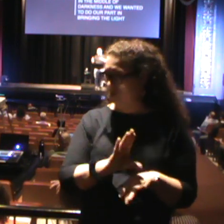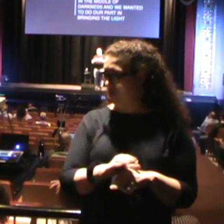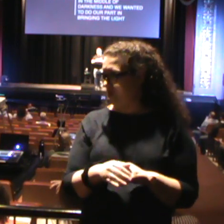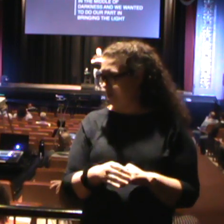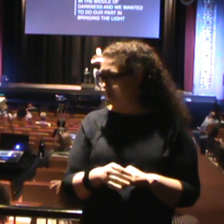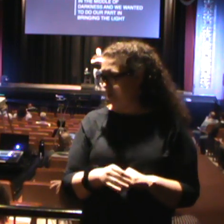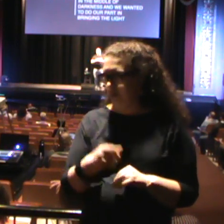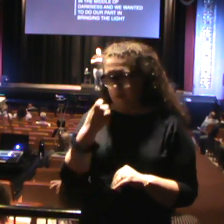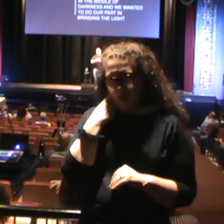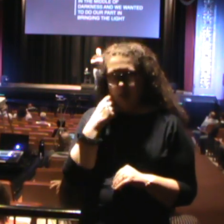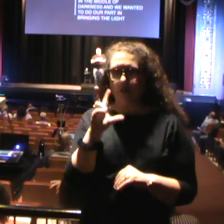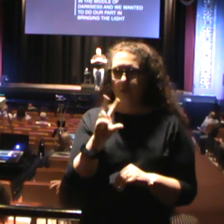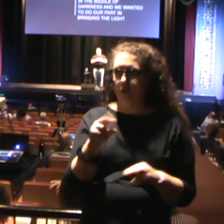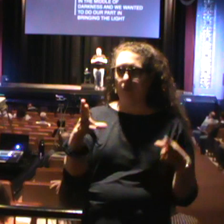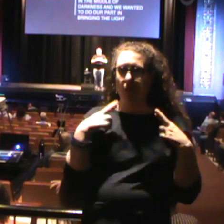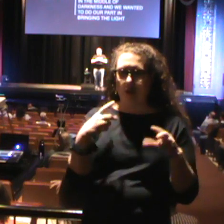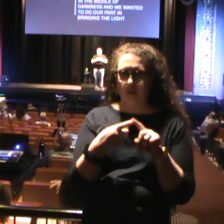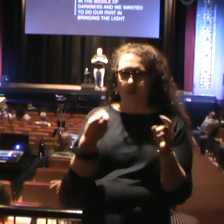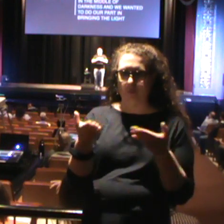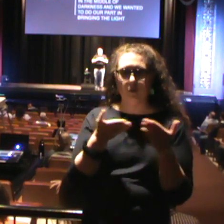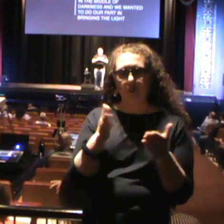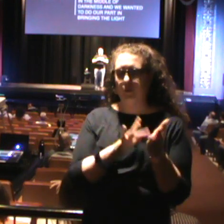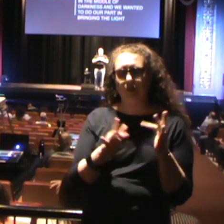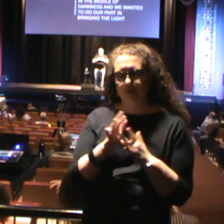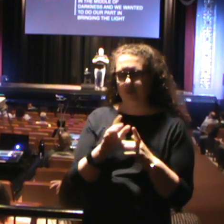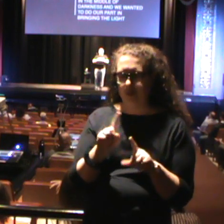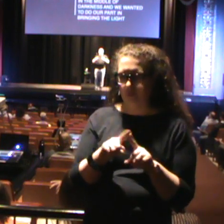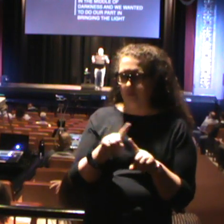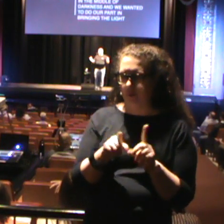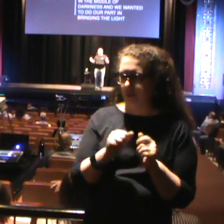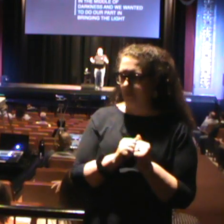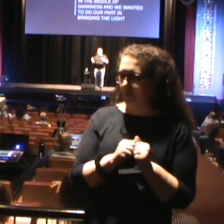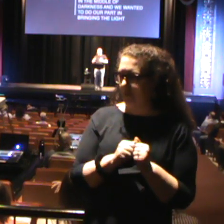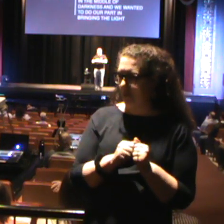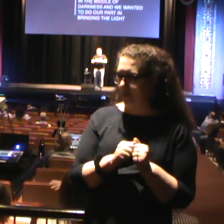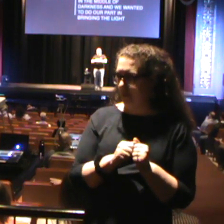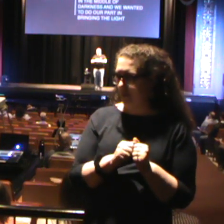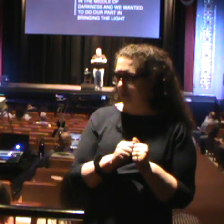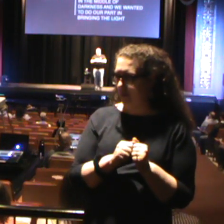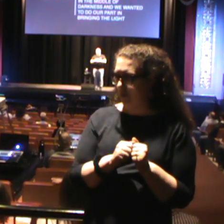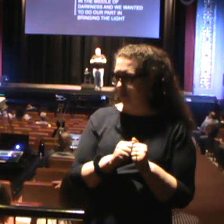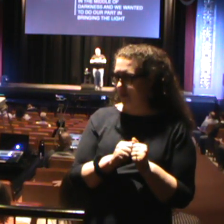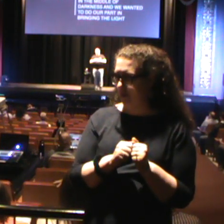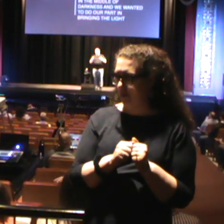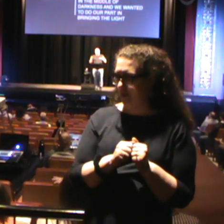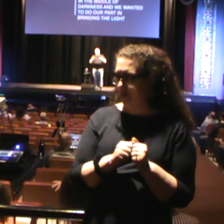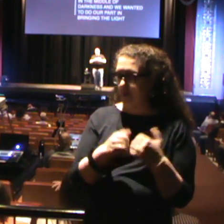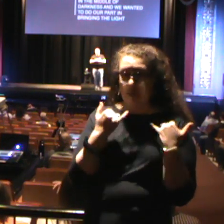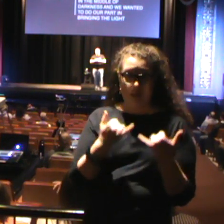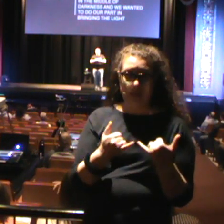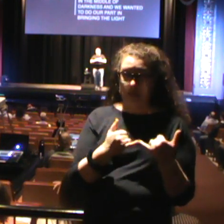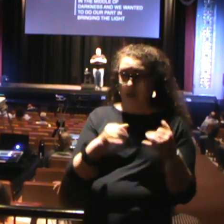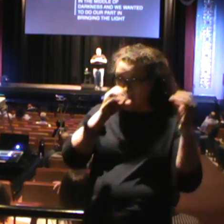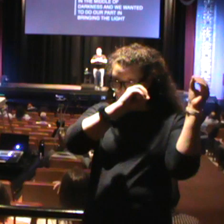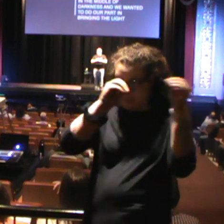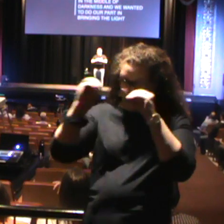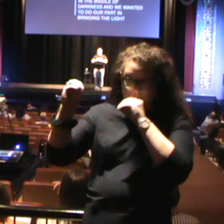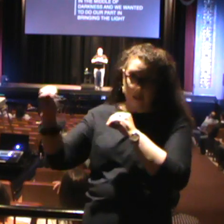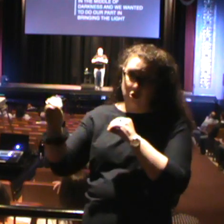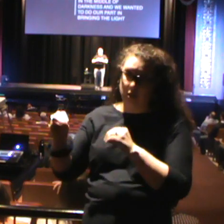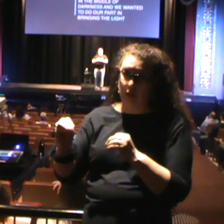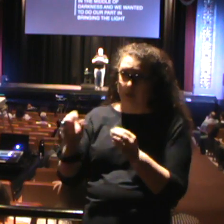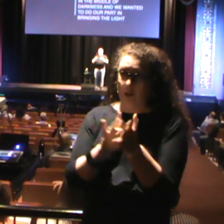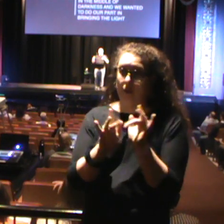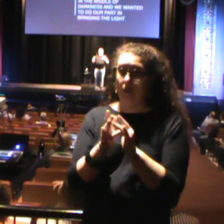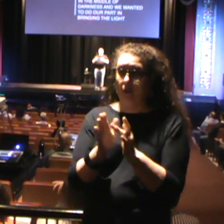no retiring from serving Jesus. He went into a teaching seminary. But he's a brilliant theologian of our time.